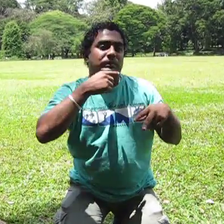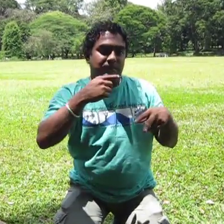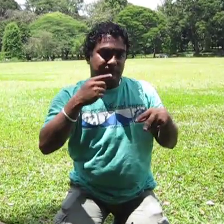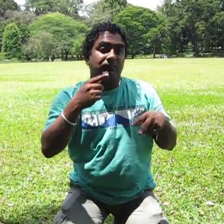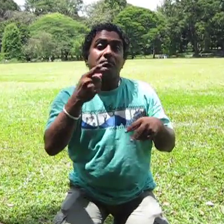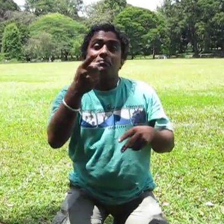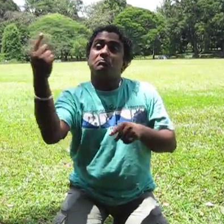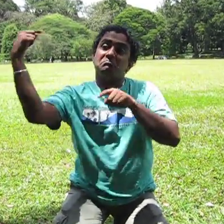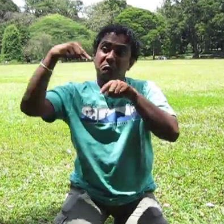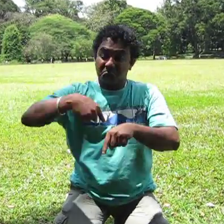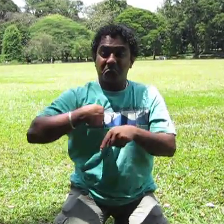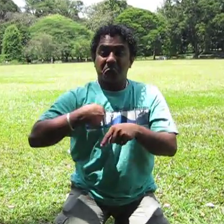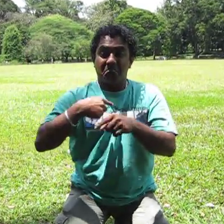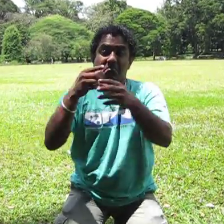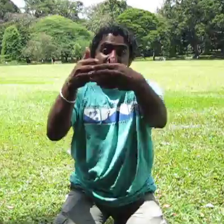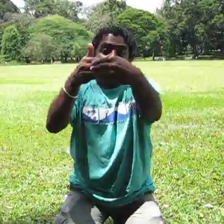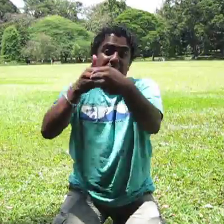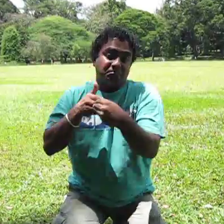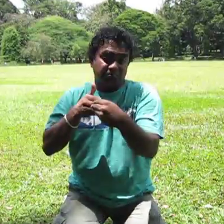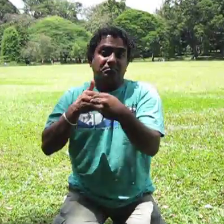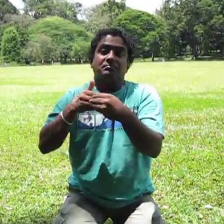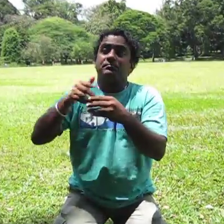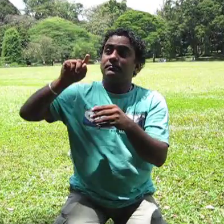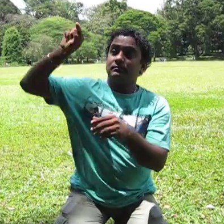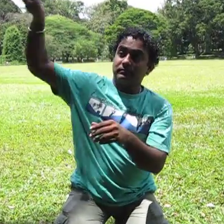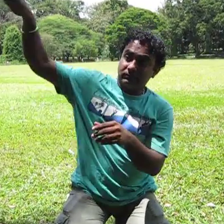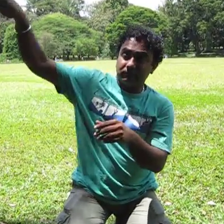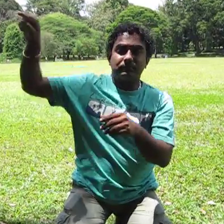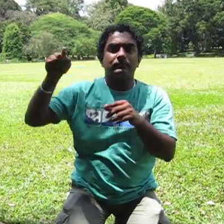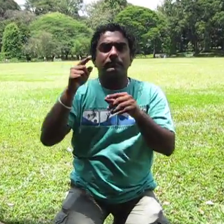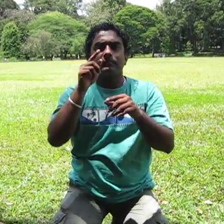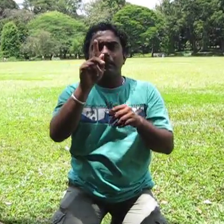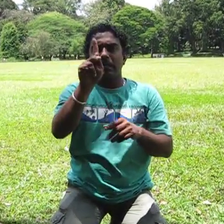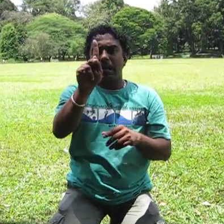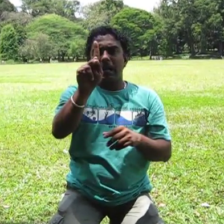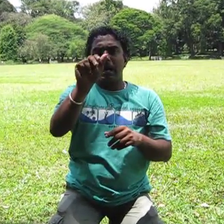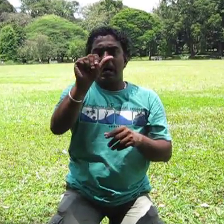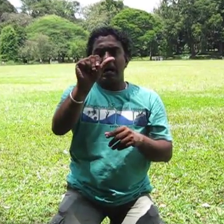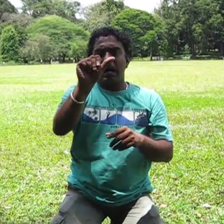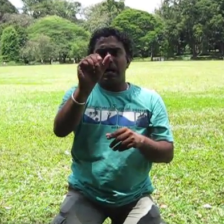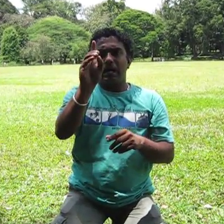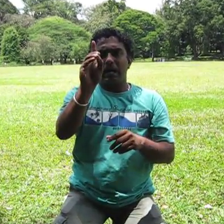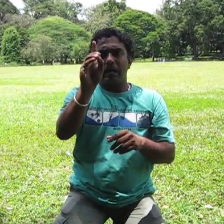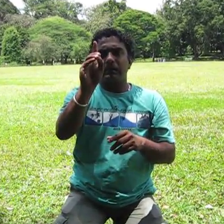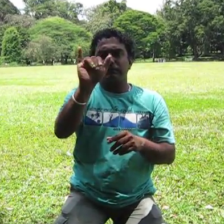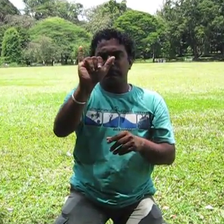was the first place in the West.